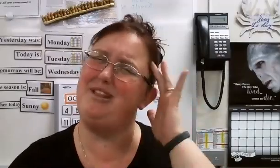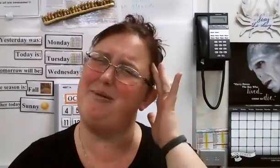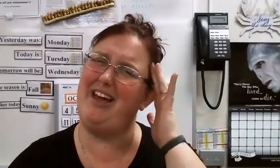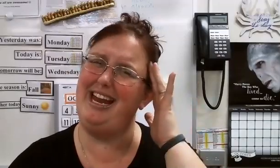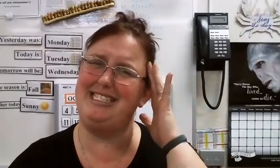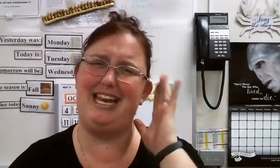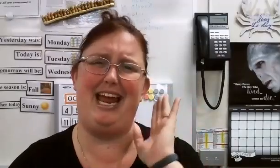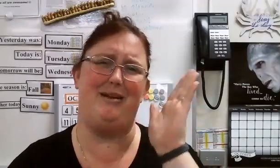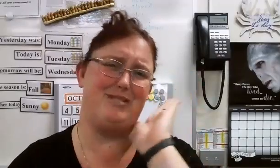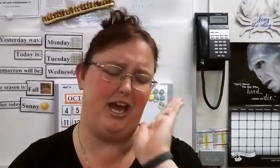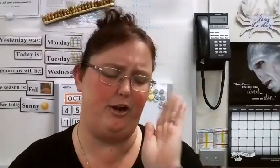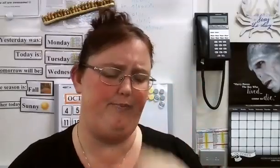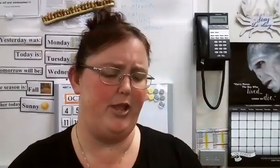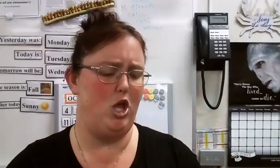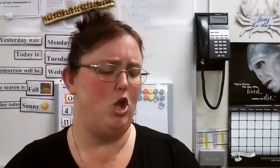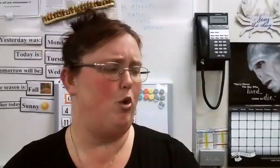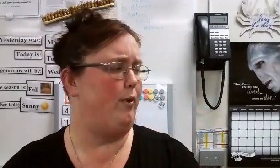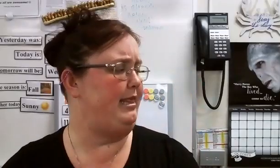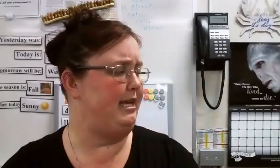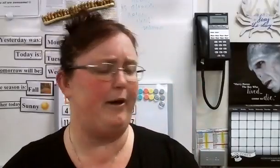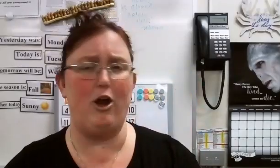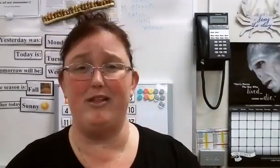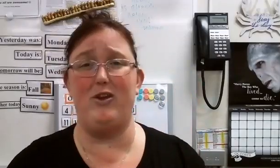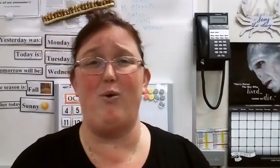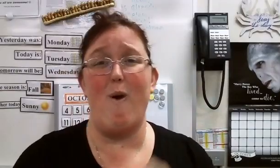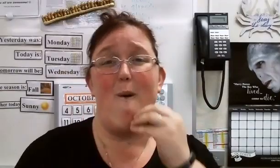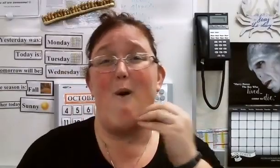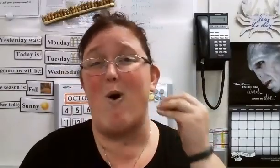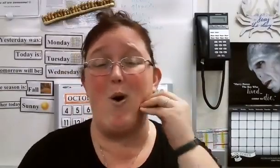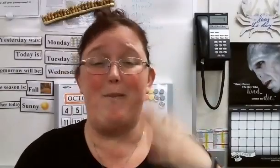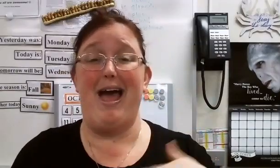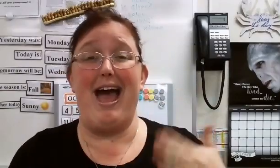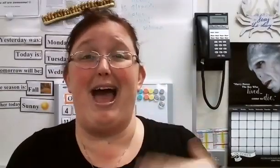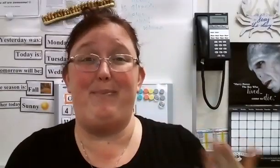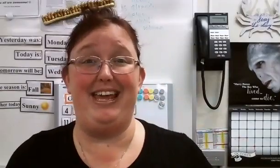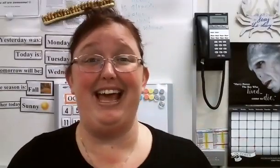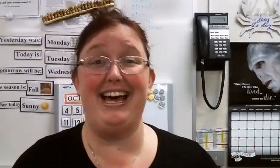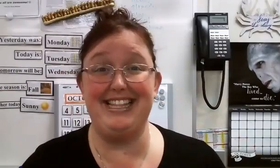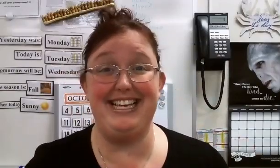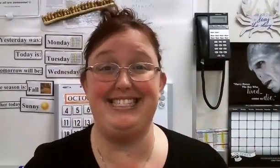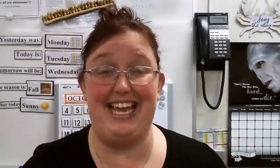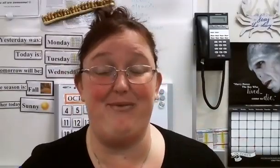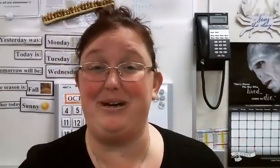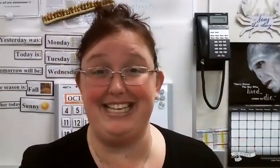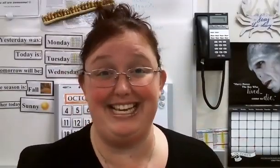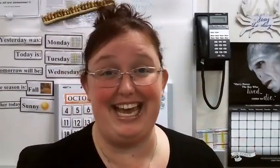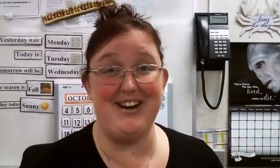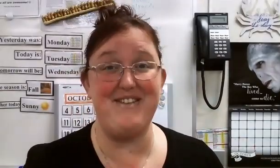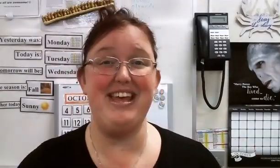a little bit of a headache today and I'm tired. But I think about all of you home, happy, healthy, safe, well taken care of.